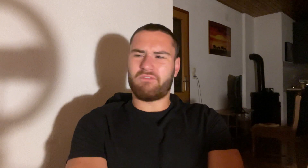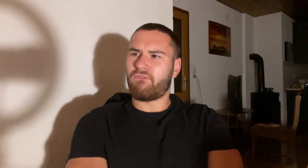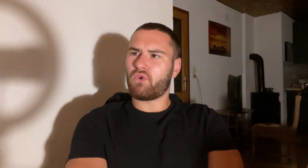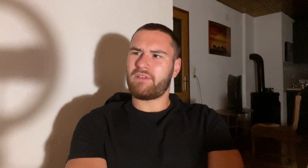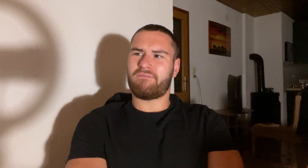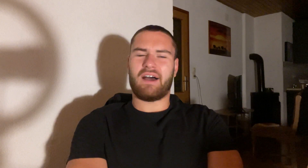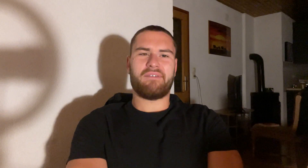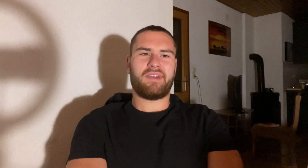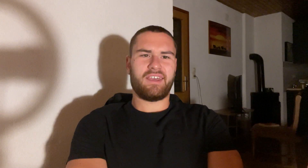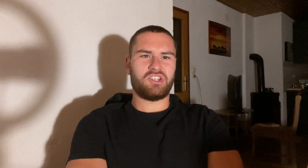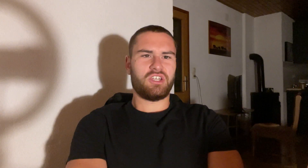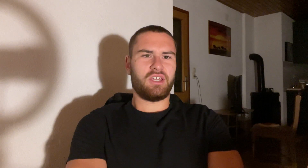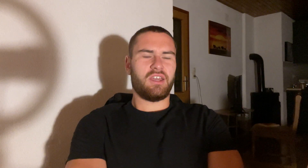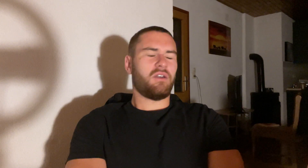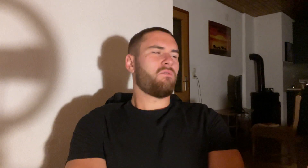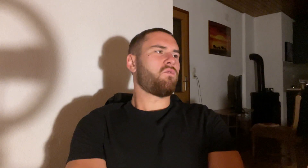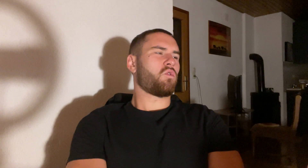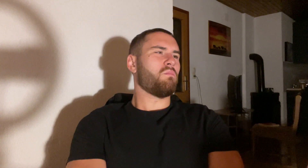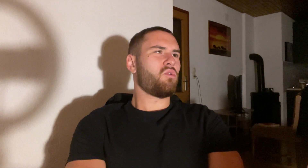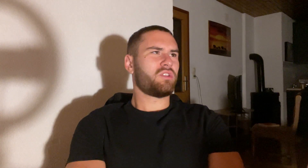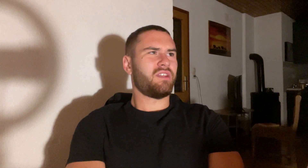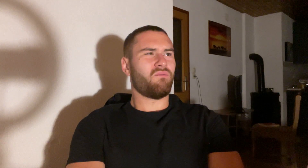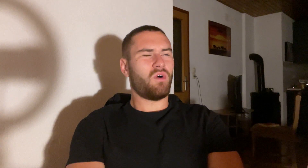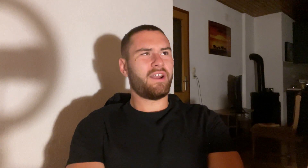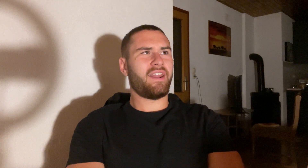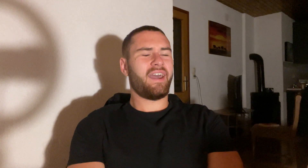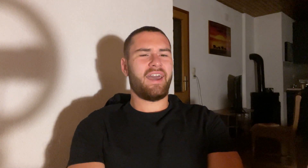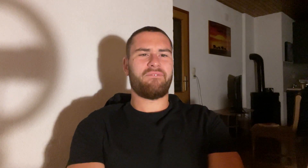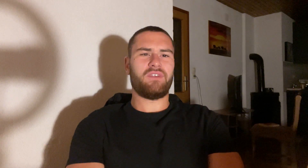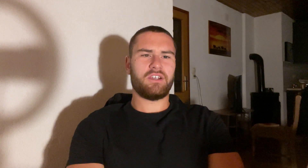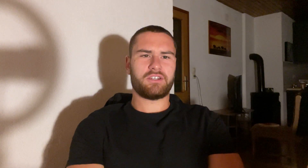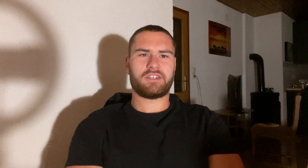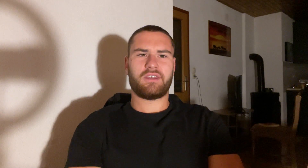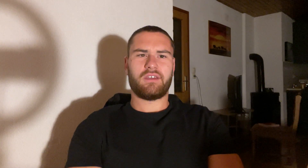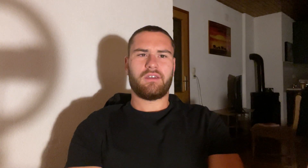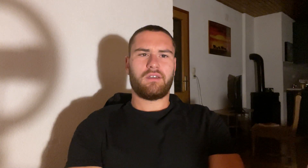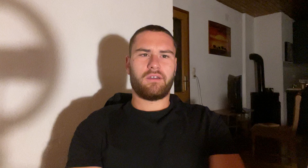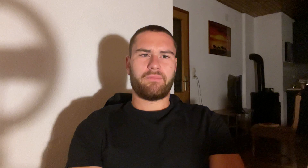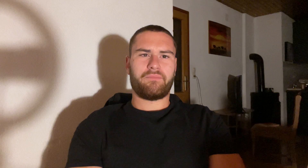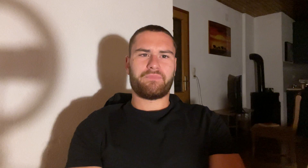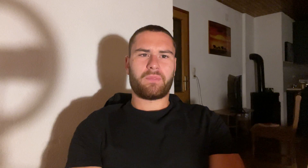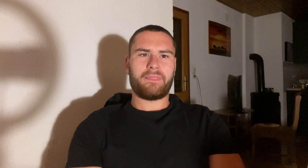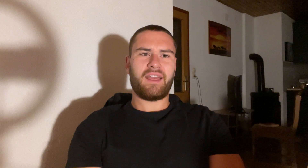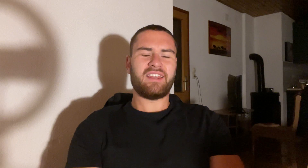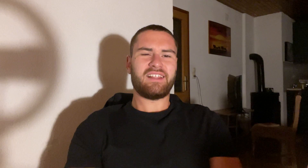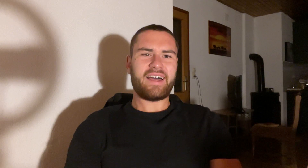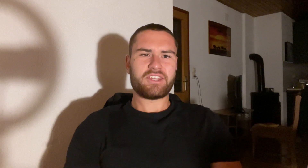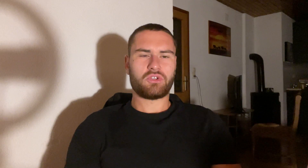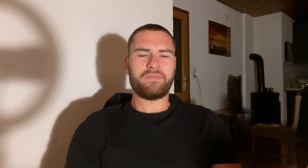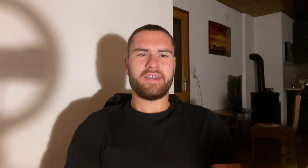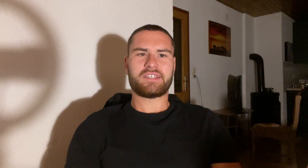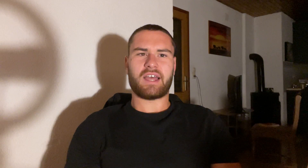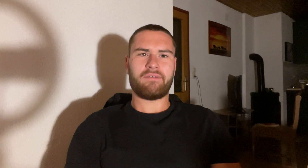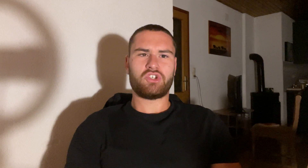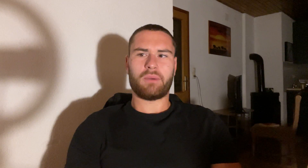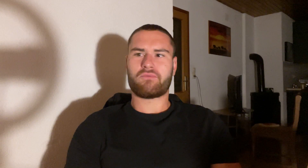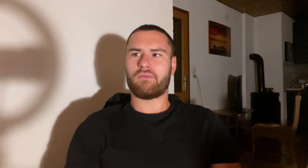45 kg for more than one and a half years. And in the last two weeks, I've jumped from